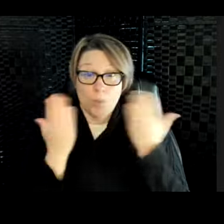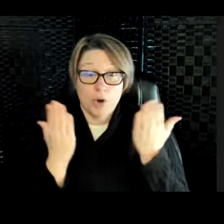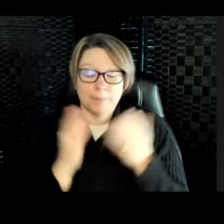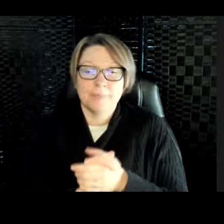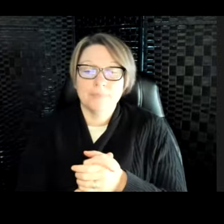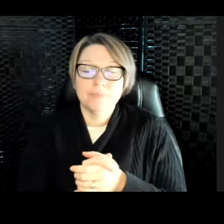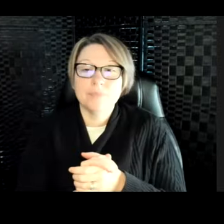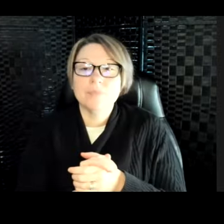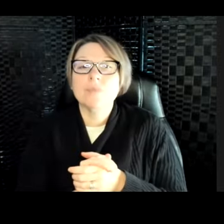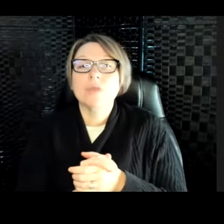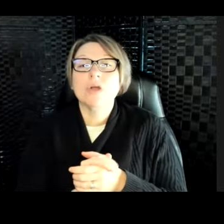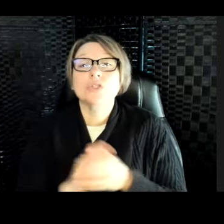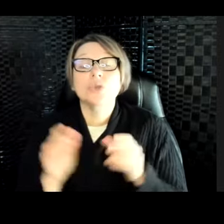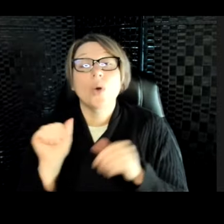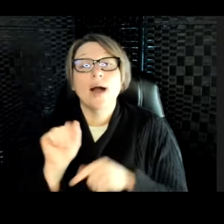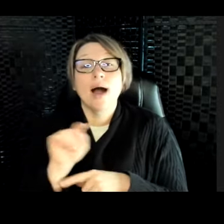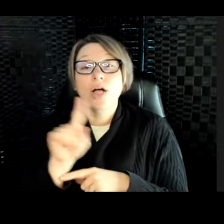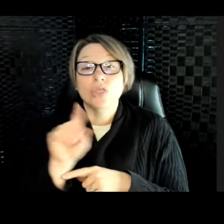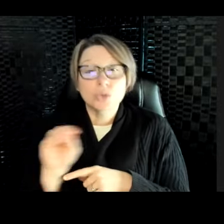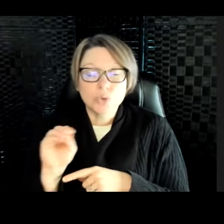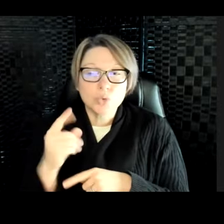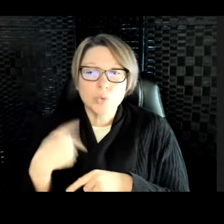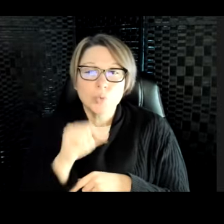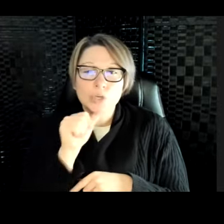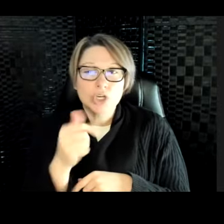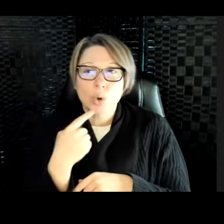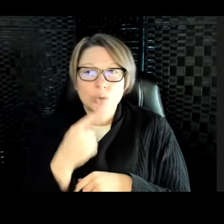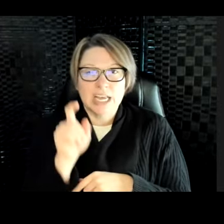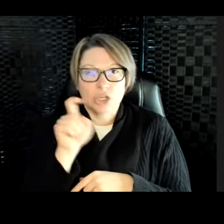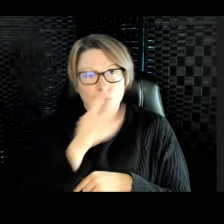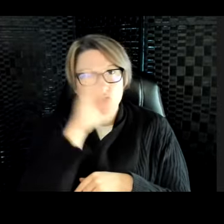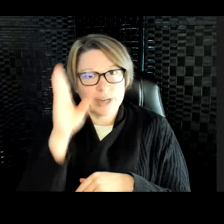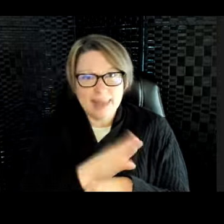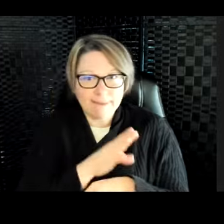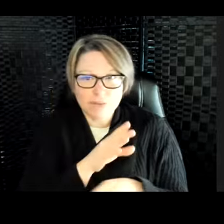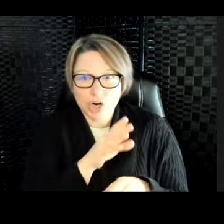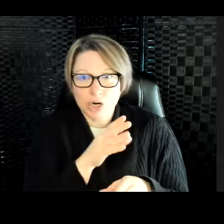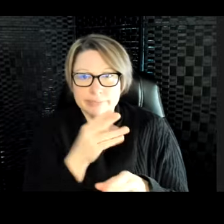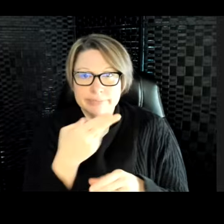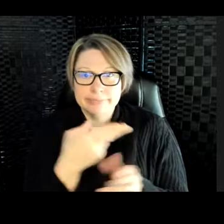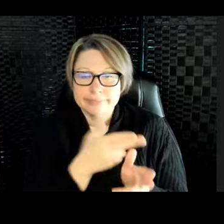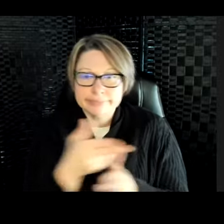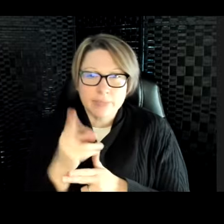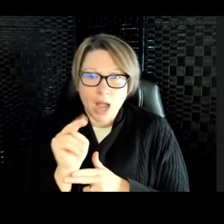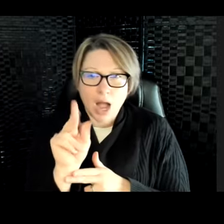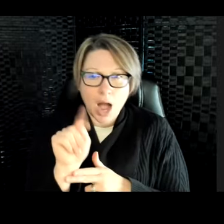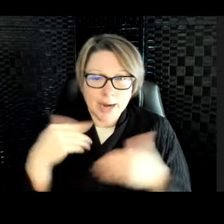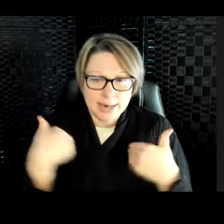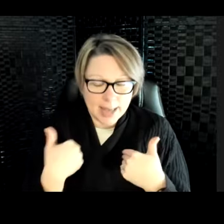that nobody should ever hunt an animal. But you should never hunt an animal if